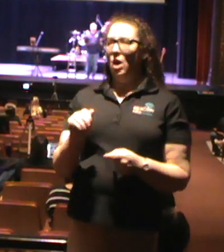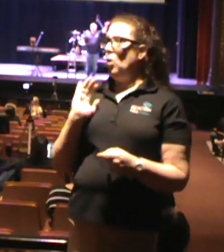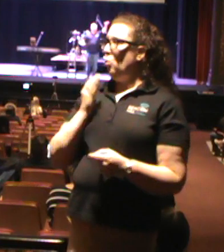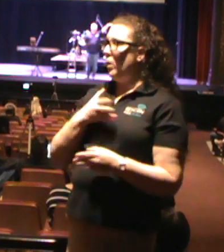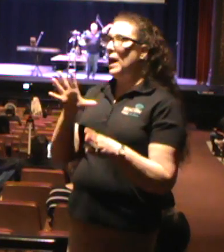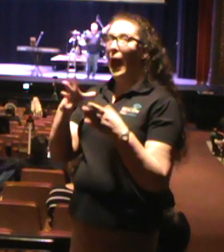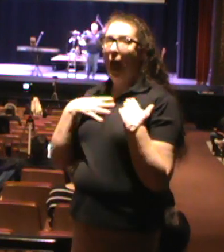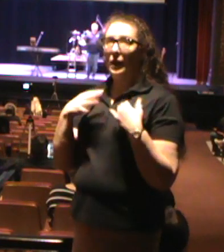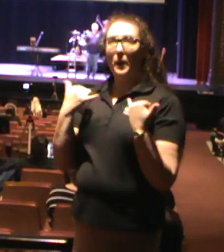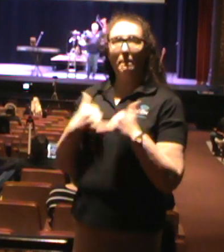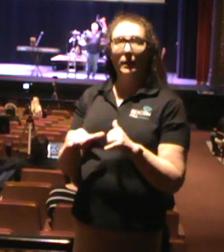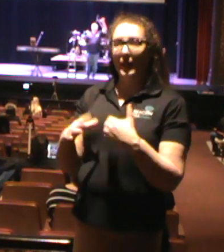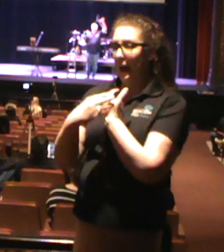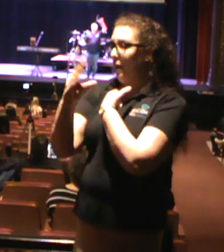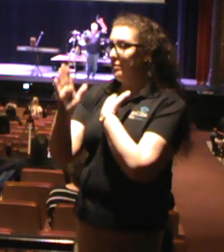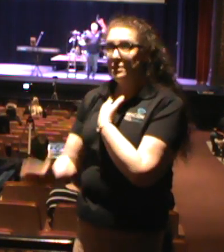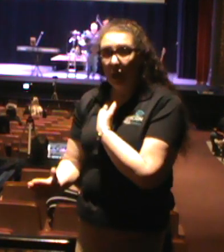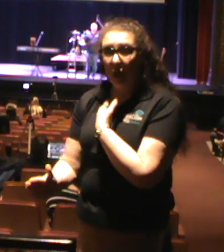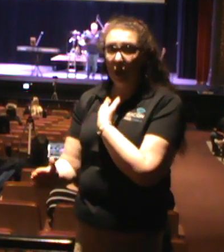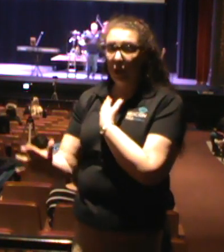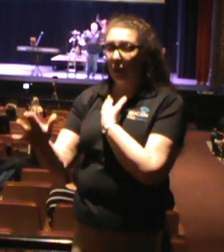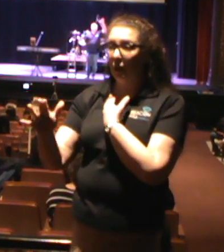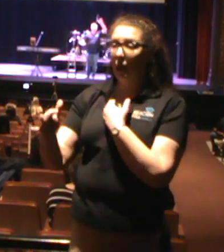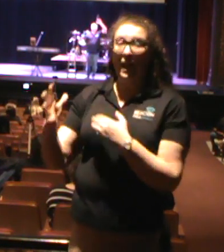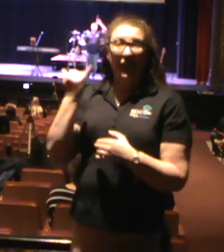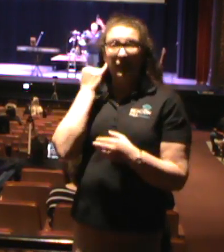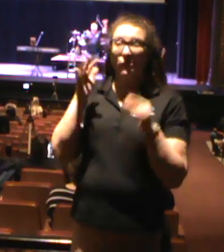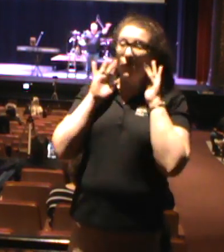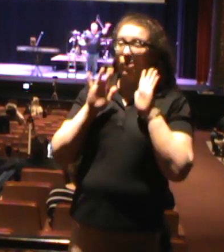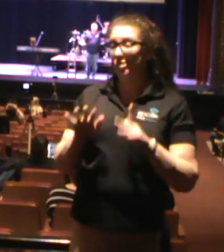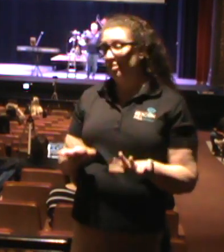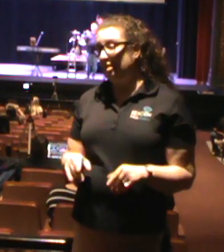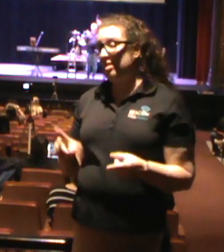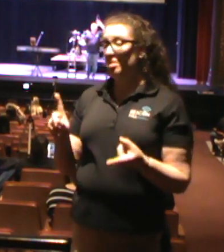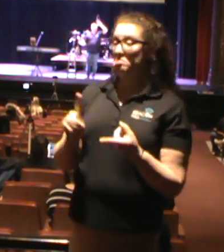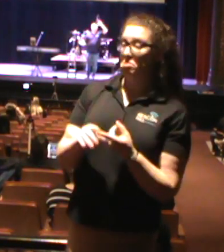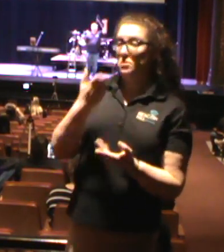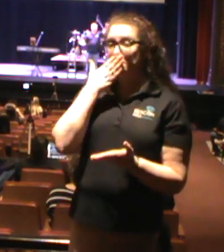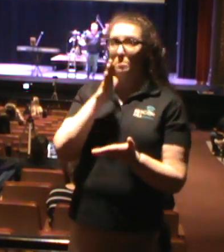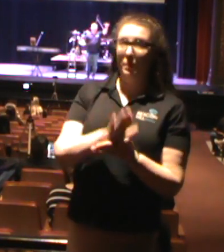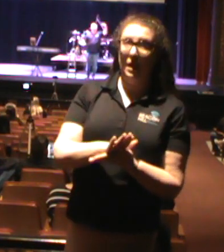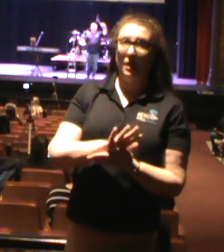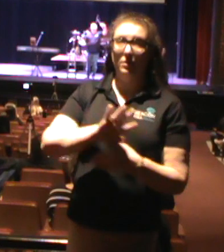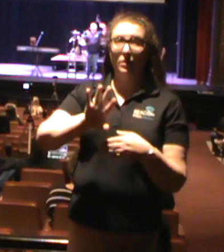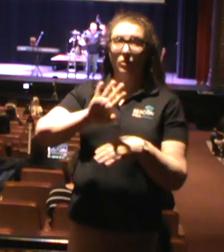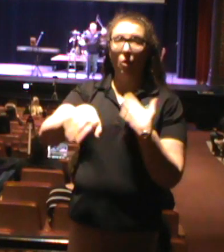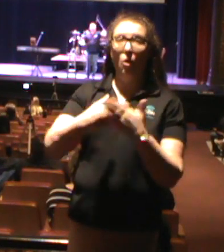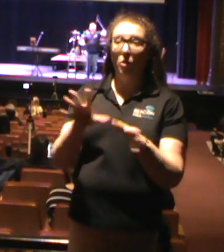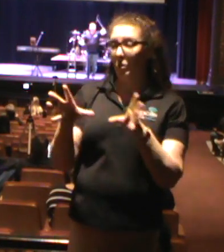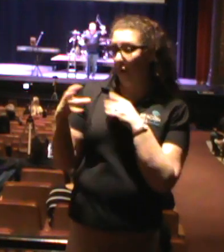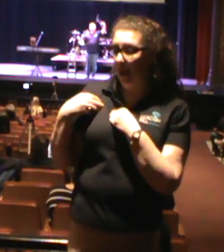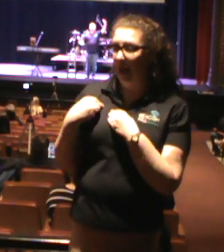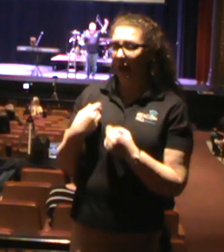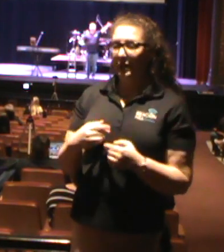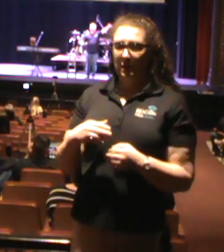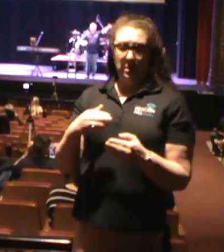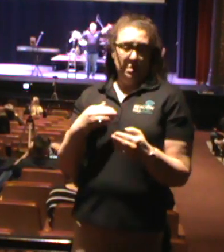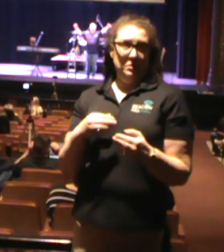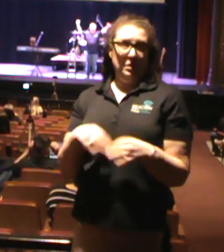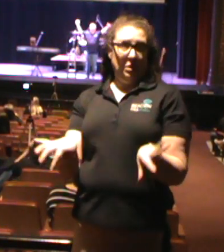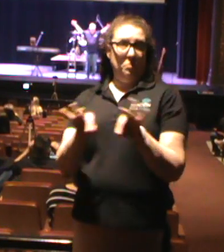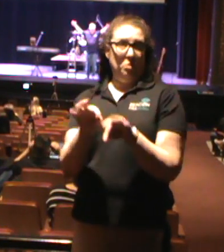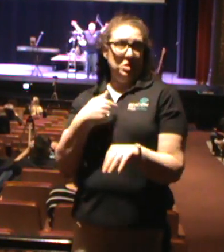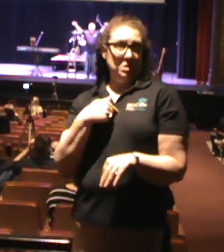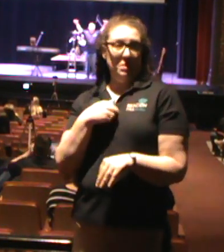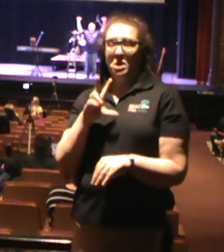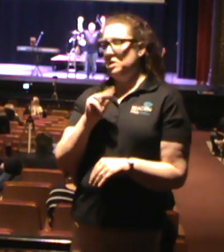nothing but outdoor playground. And if it was raining, tough luck. That's all you had. And I didn't care because I had ice